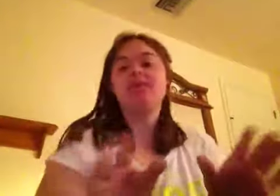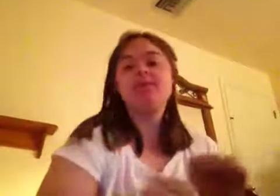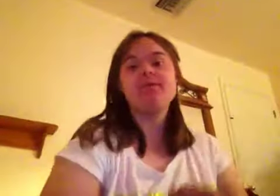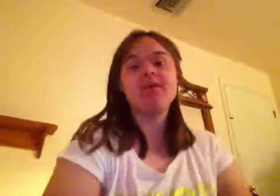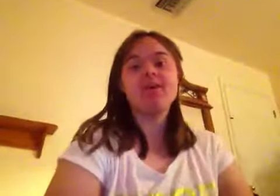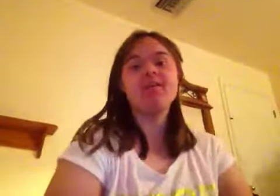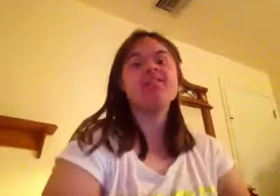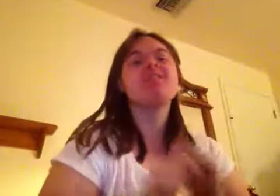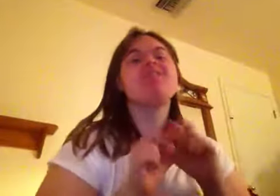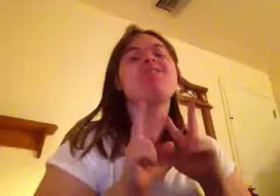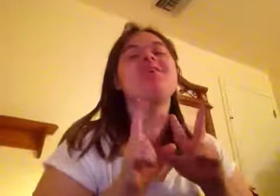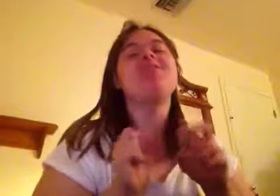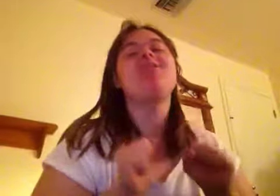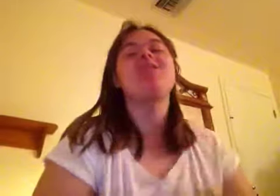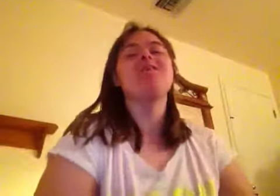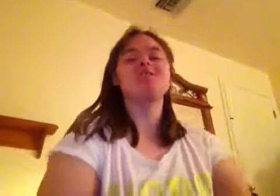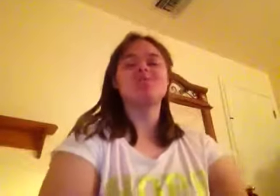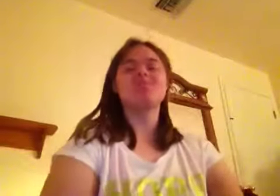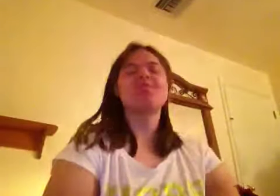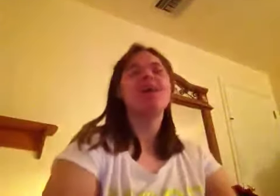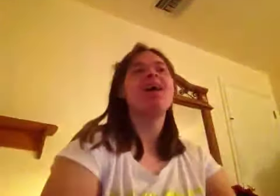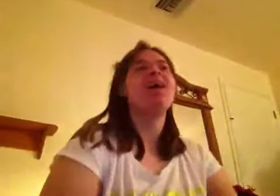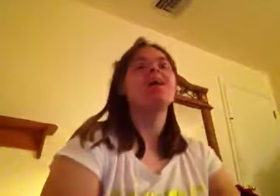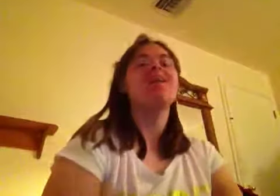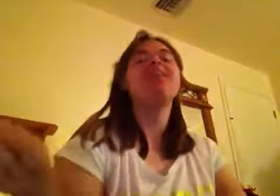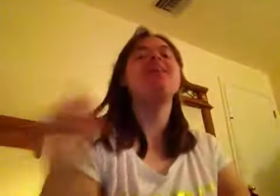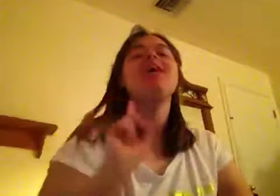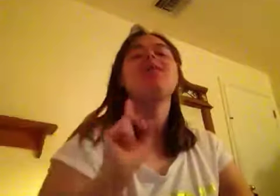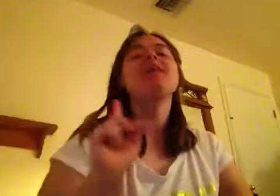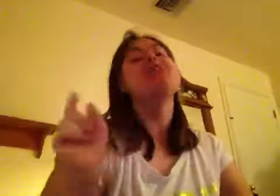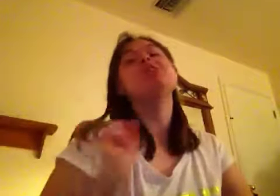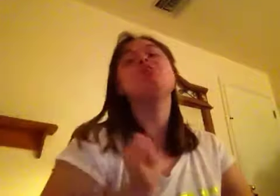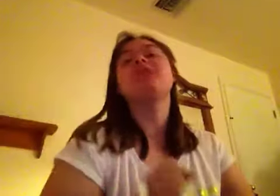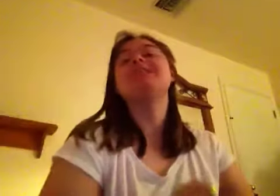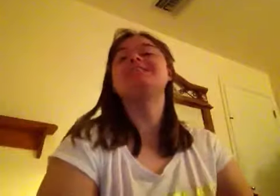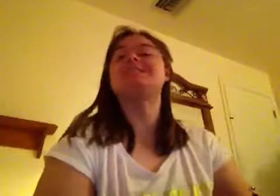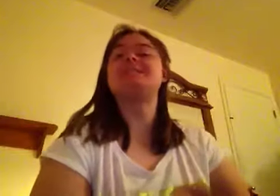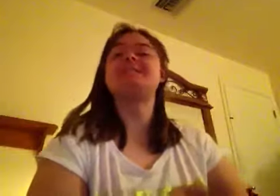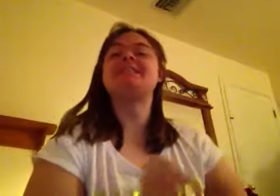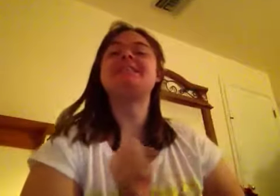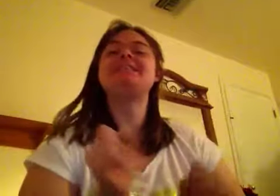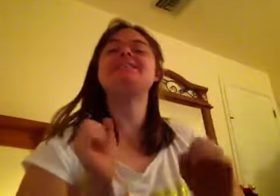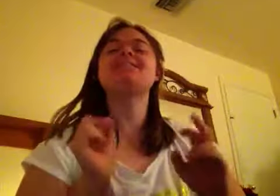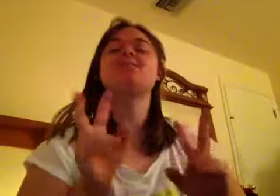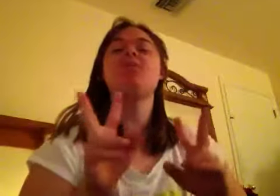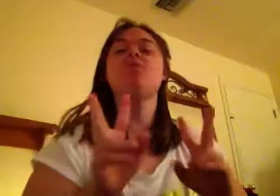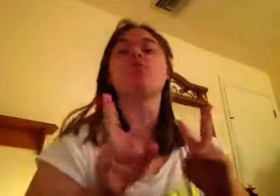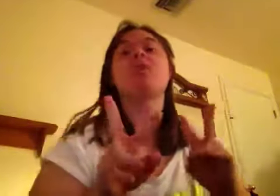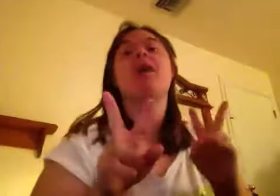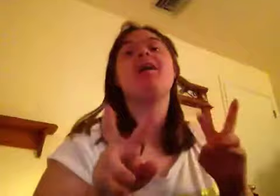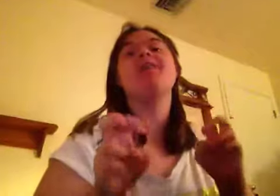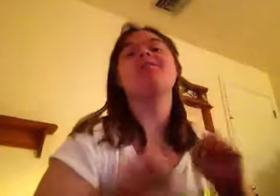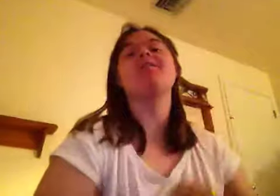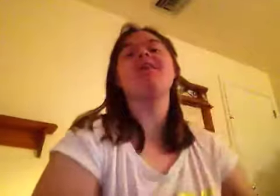the movie called the Fred movies his name is Lucas he's the one who's behind Fred